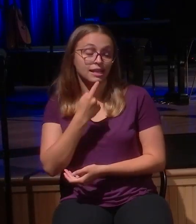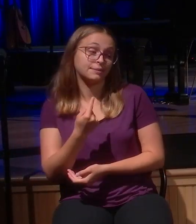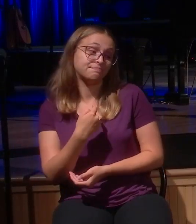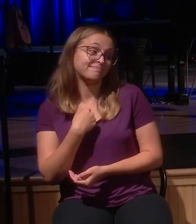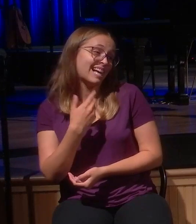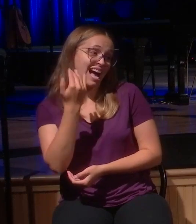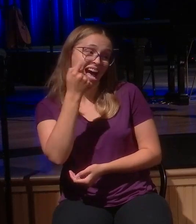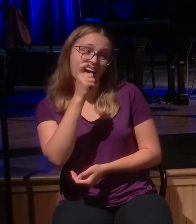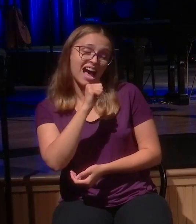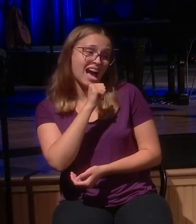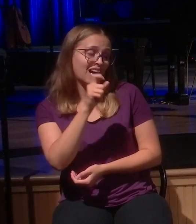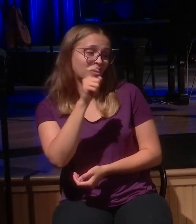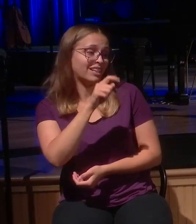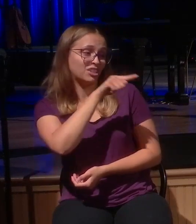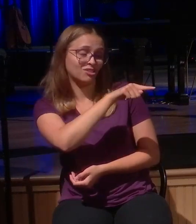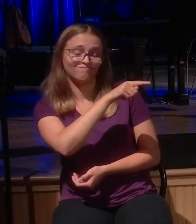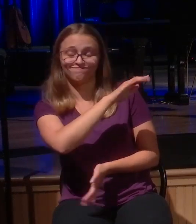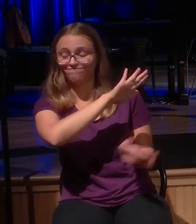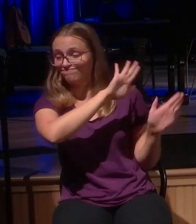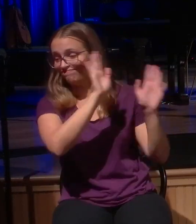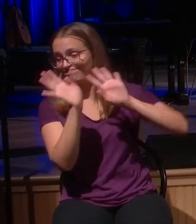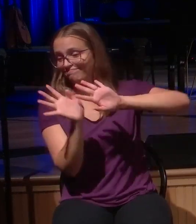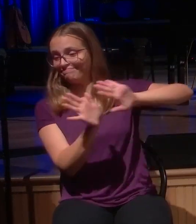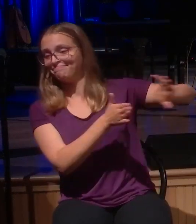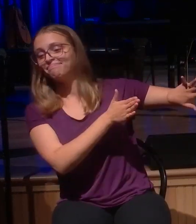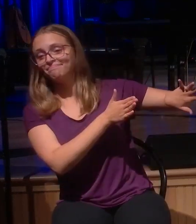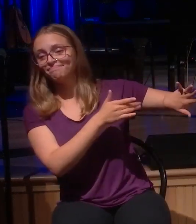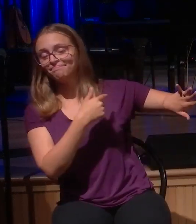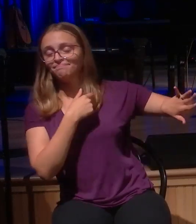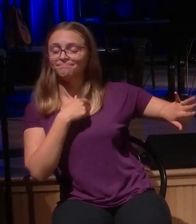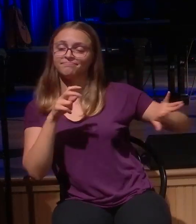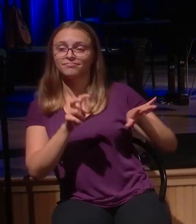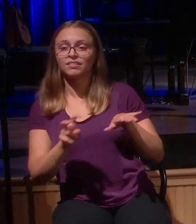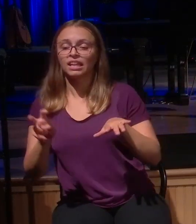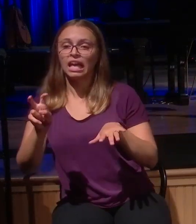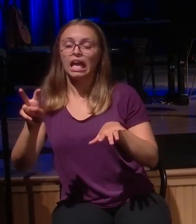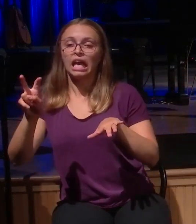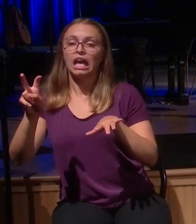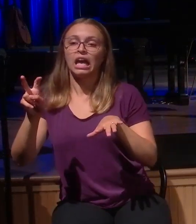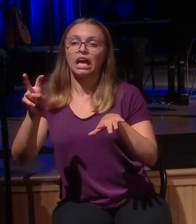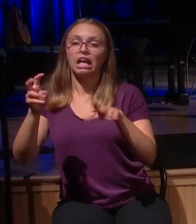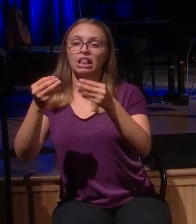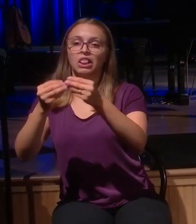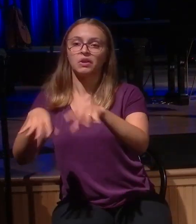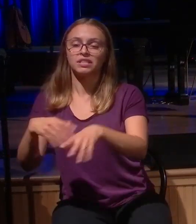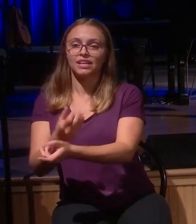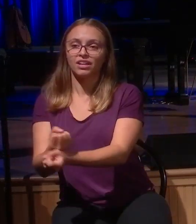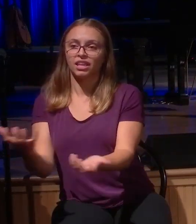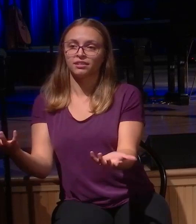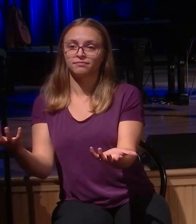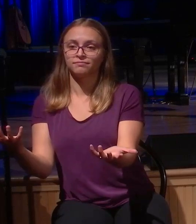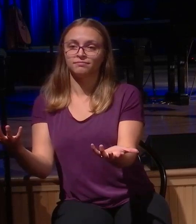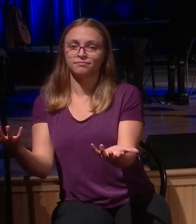story unfolds, what we discover is that this man blew his wealth. This man was living a reckless, no-limits